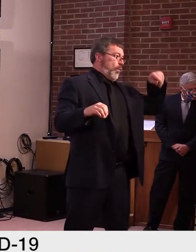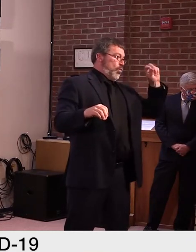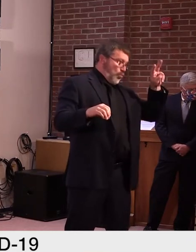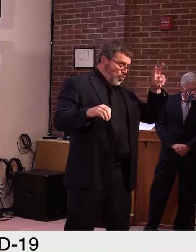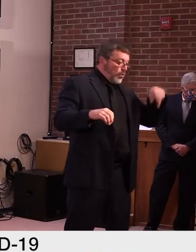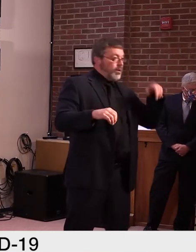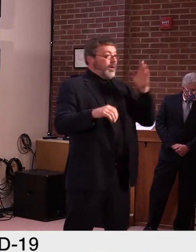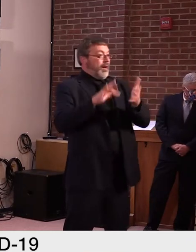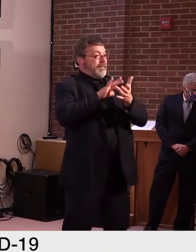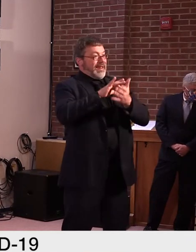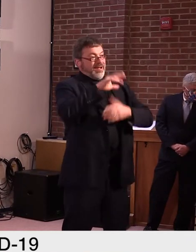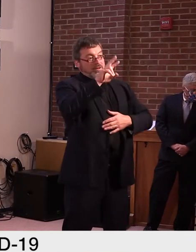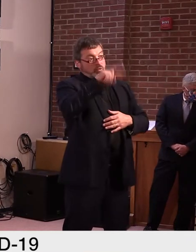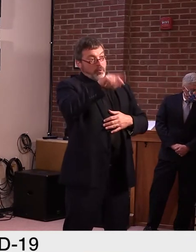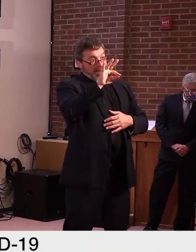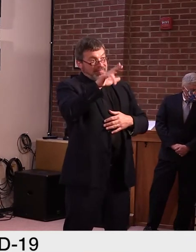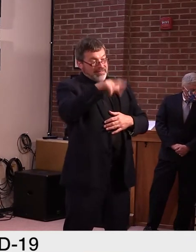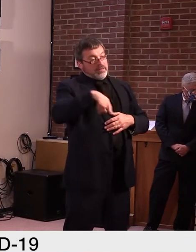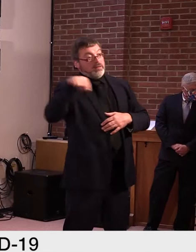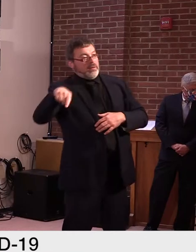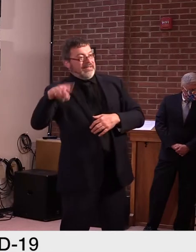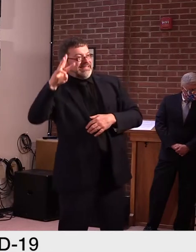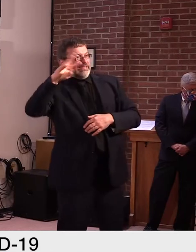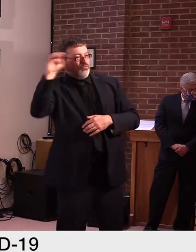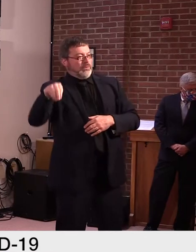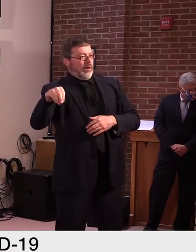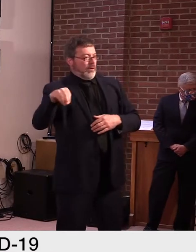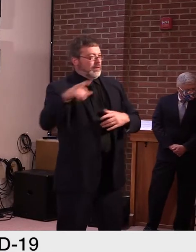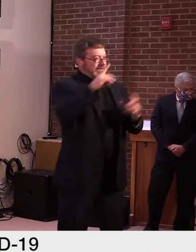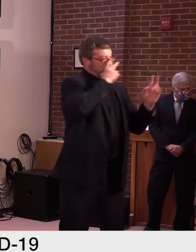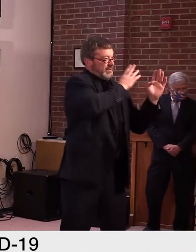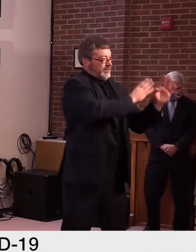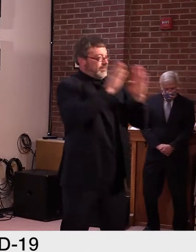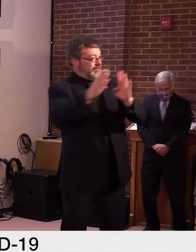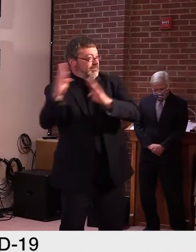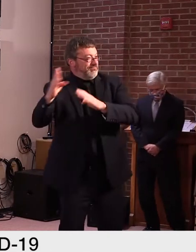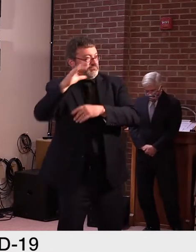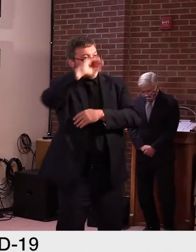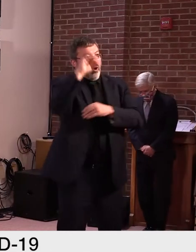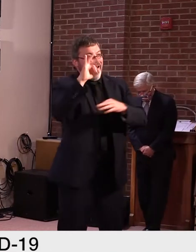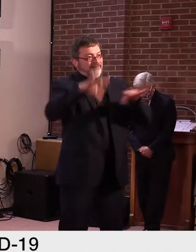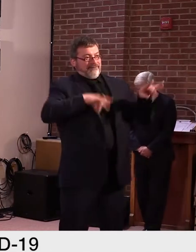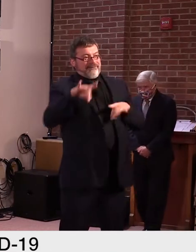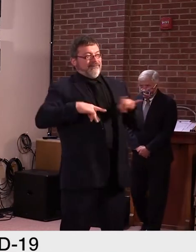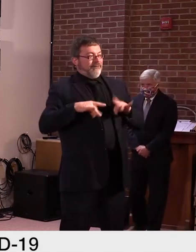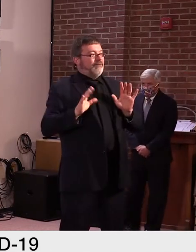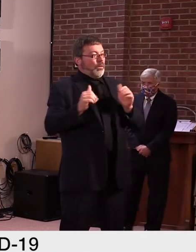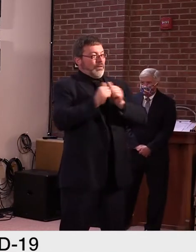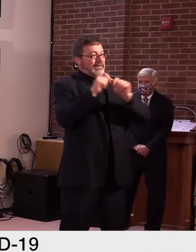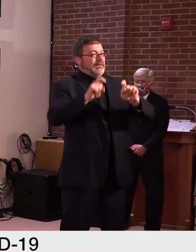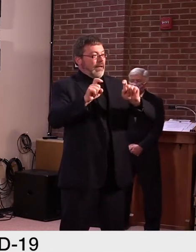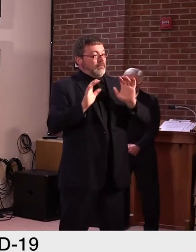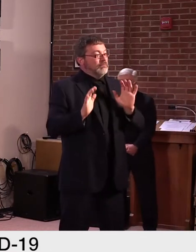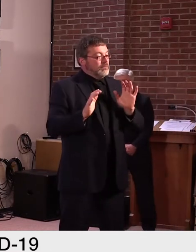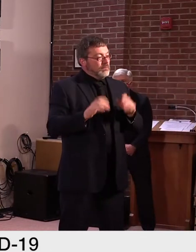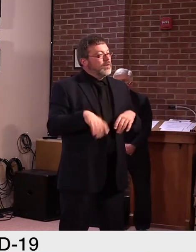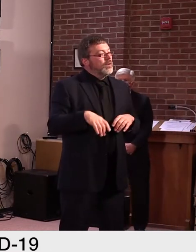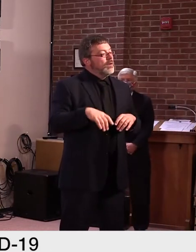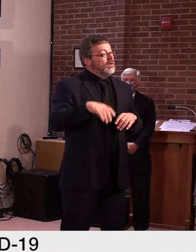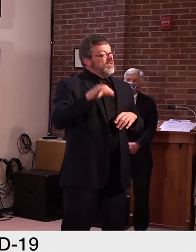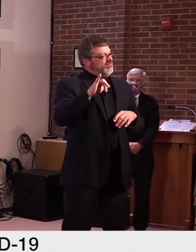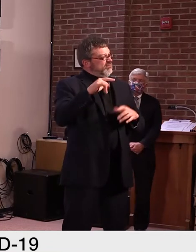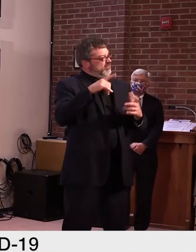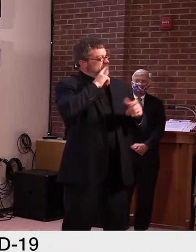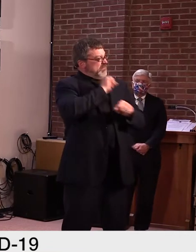in terms of what they're seeing on campus. And that just proves the point or shows the point, again, that Dr. Levine and Dr. Fauci have been talking about low